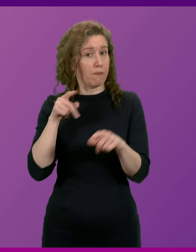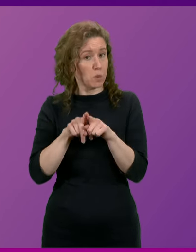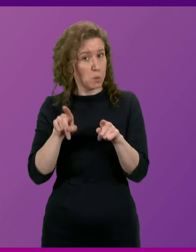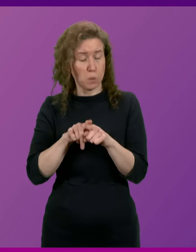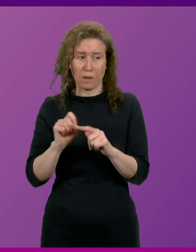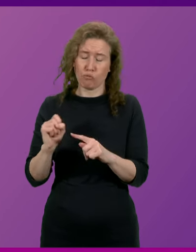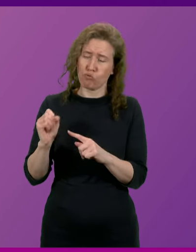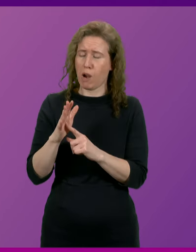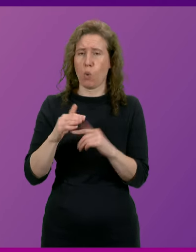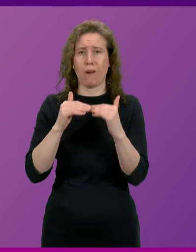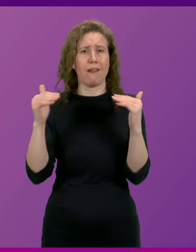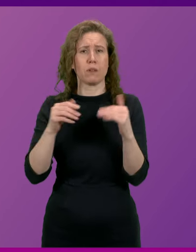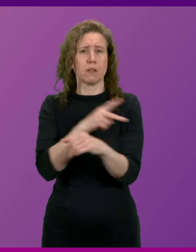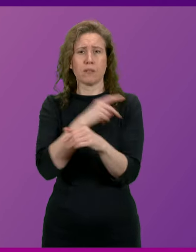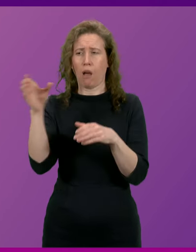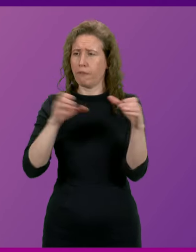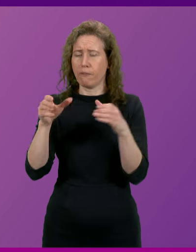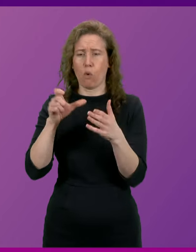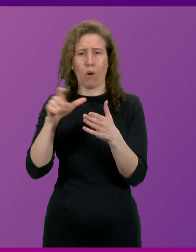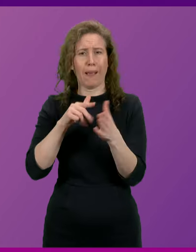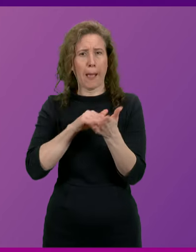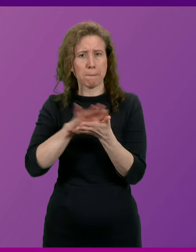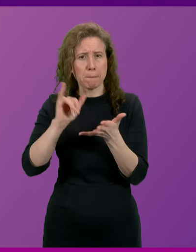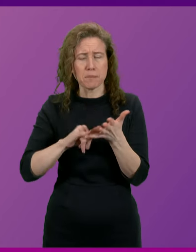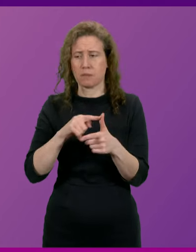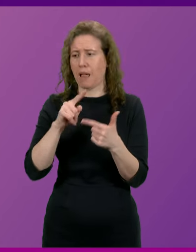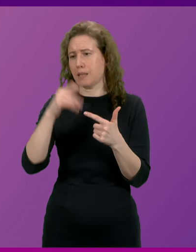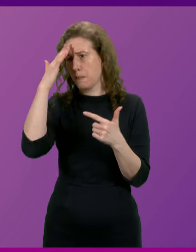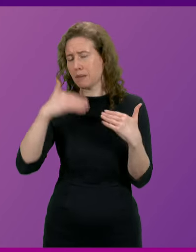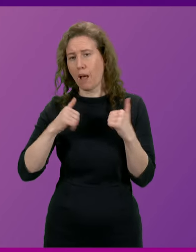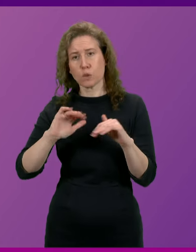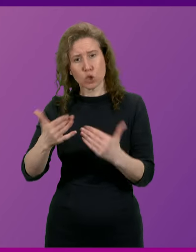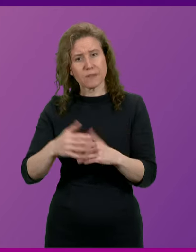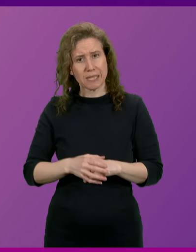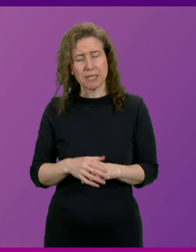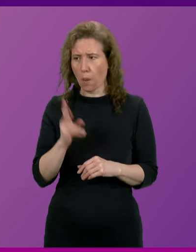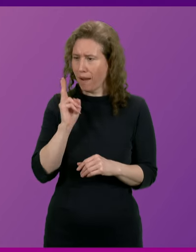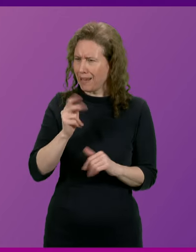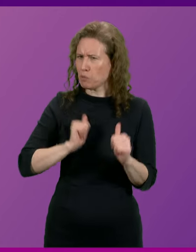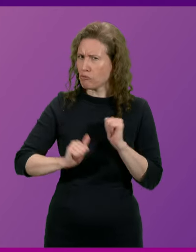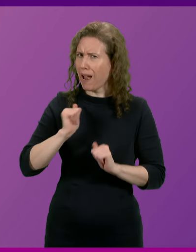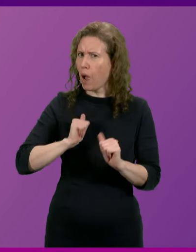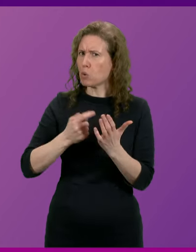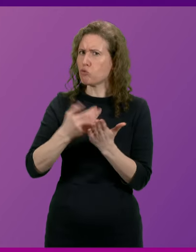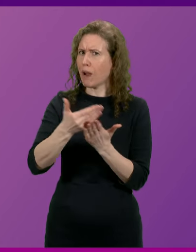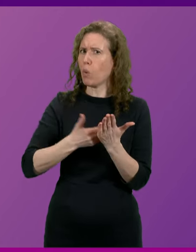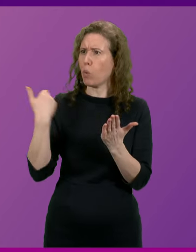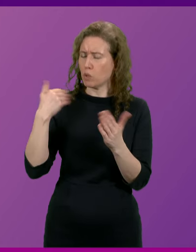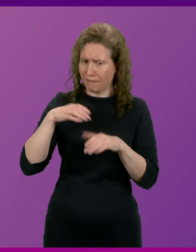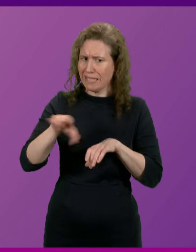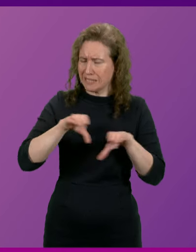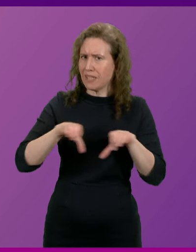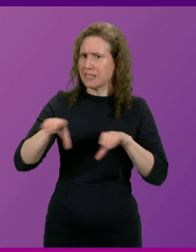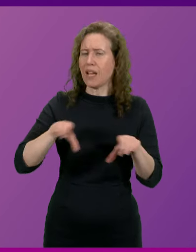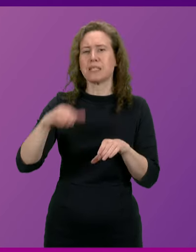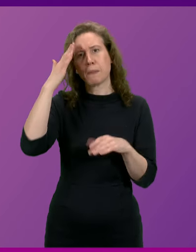levels of staff in CAMHS and mental health services. So we've got again a proud track record of investing in